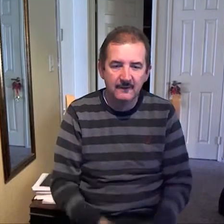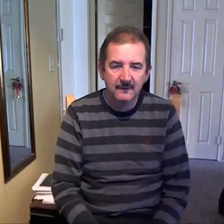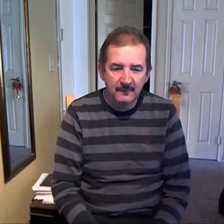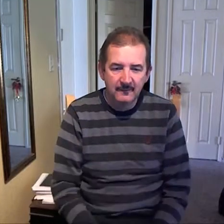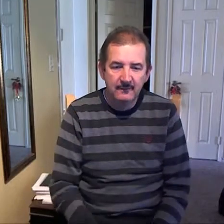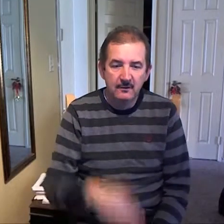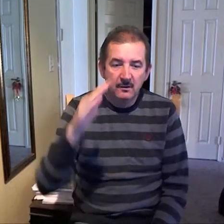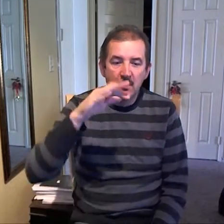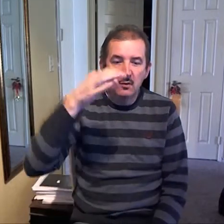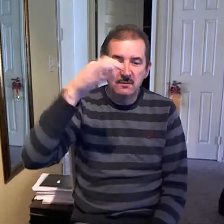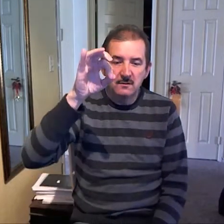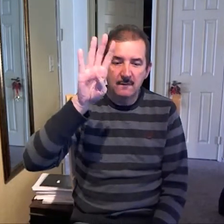So,